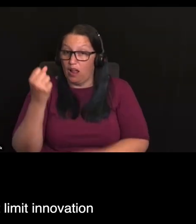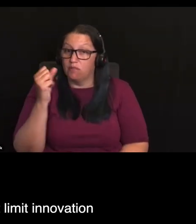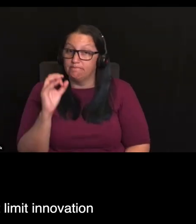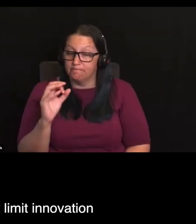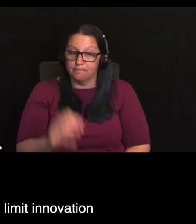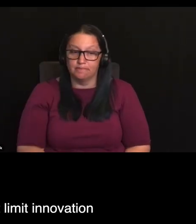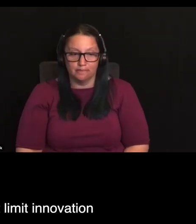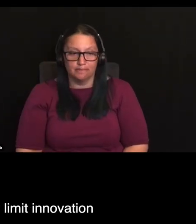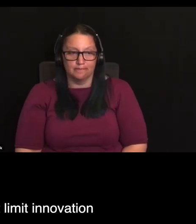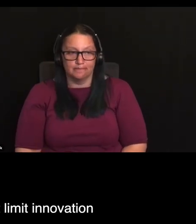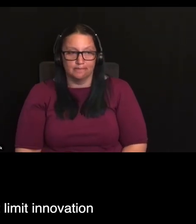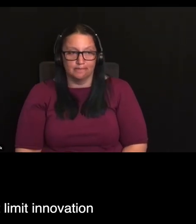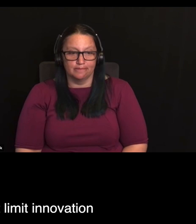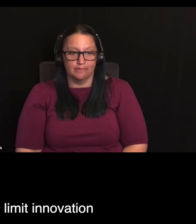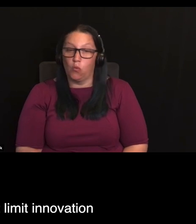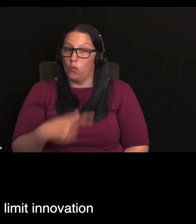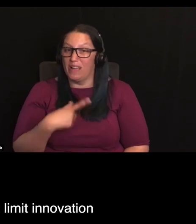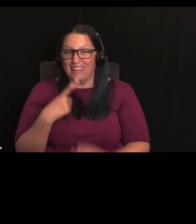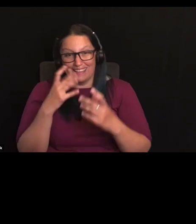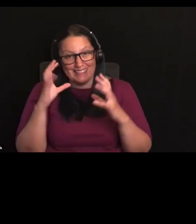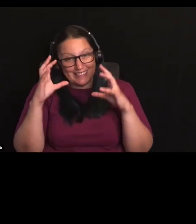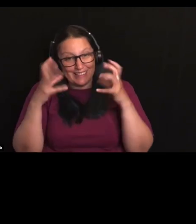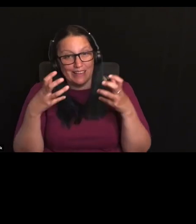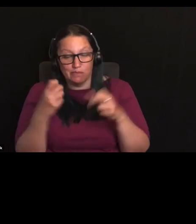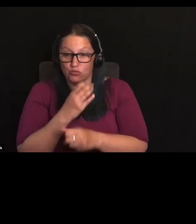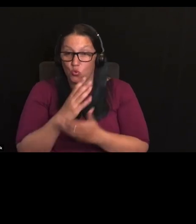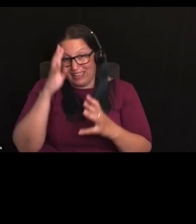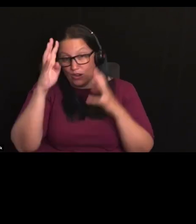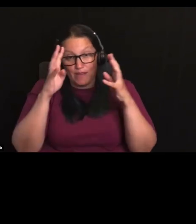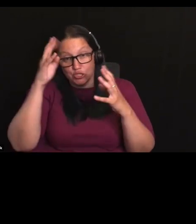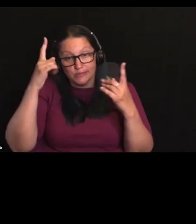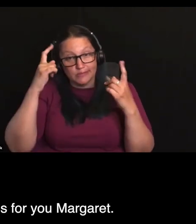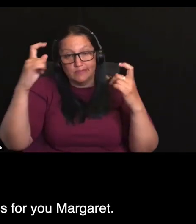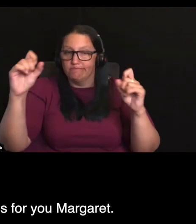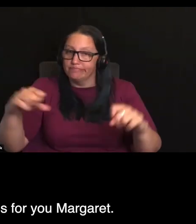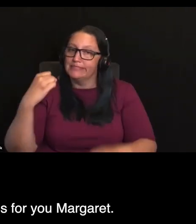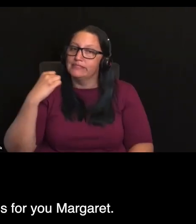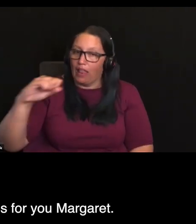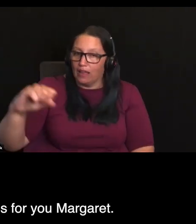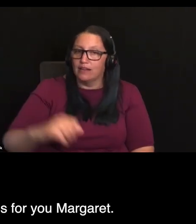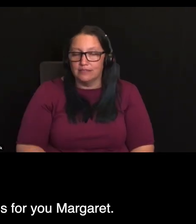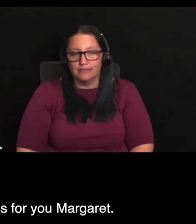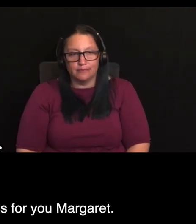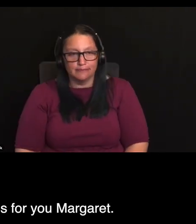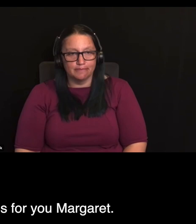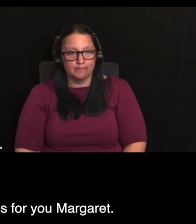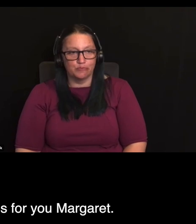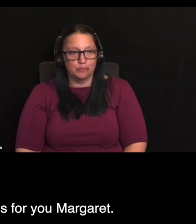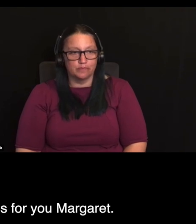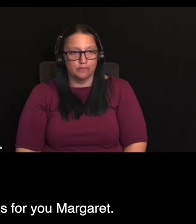to not, you know, limit innovation in the market. A couple more clinical care